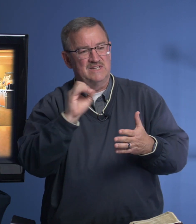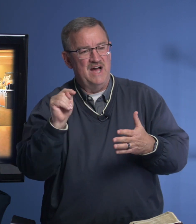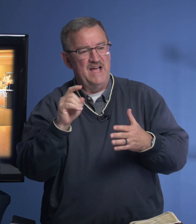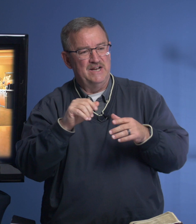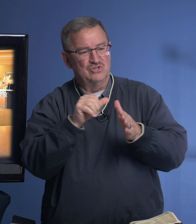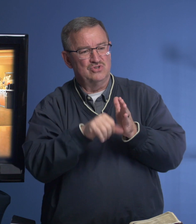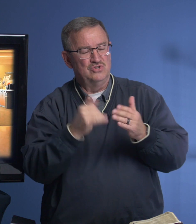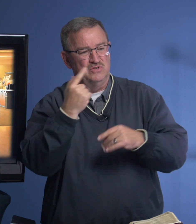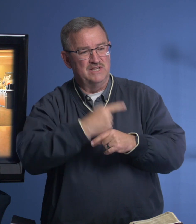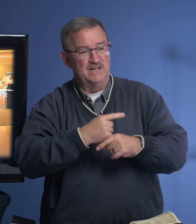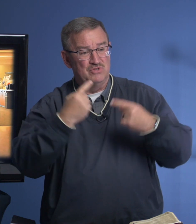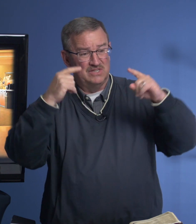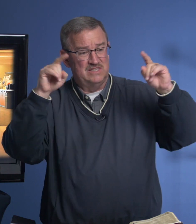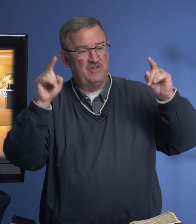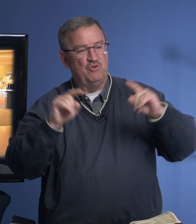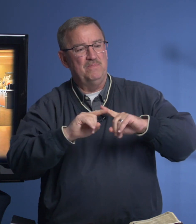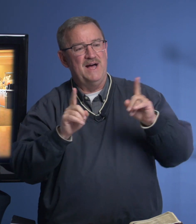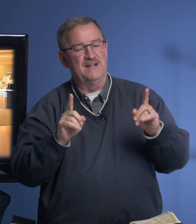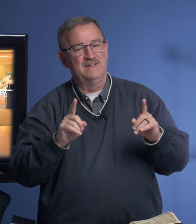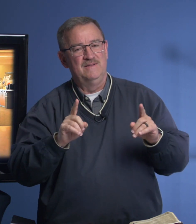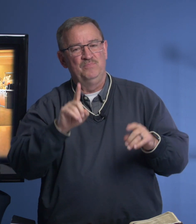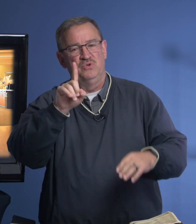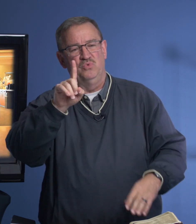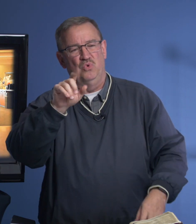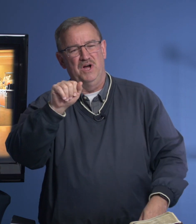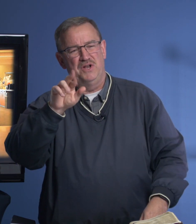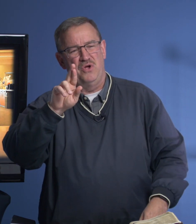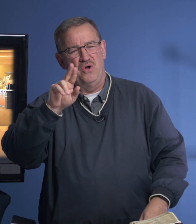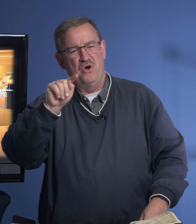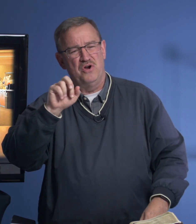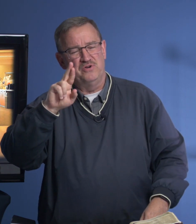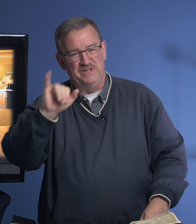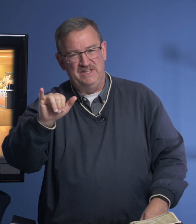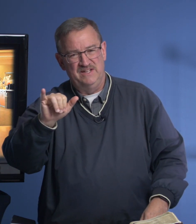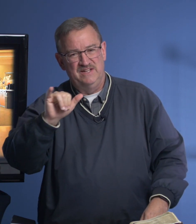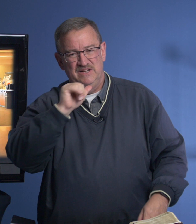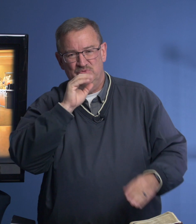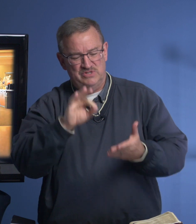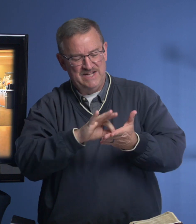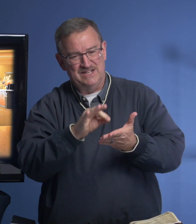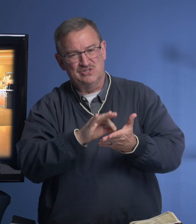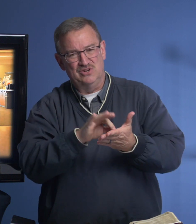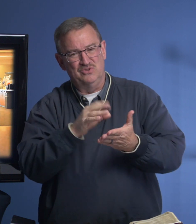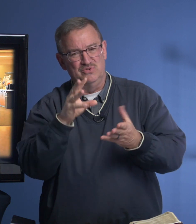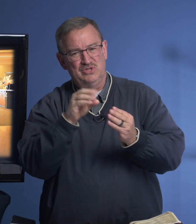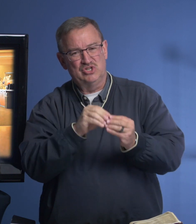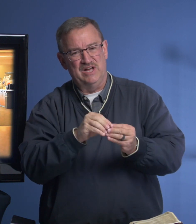Scott had his surgery today. was successful, but one artery was not sewn shut